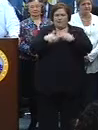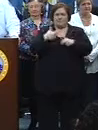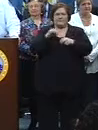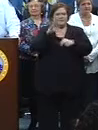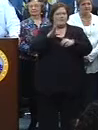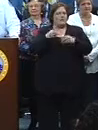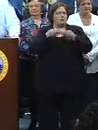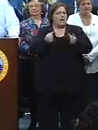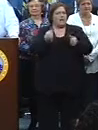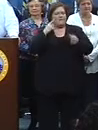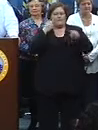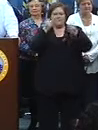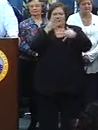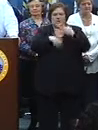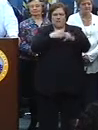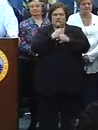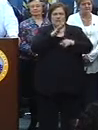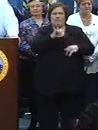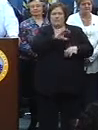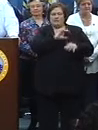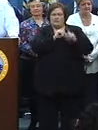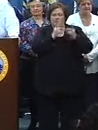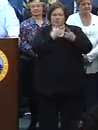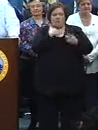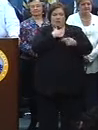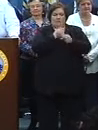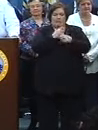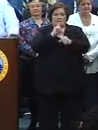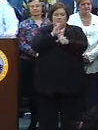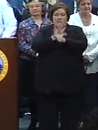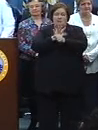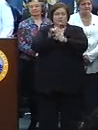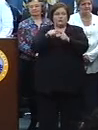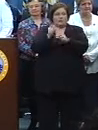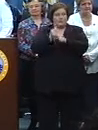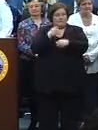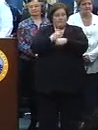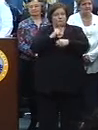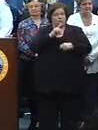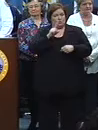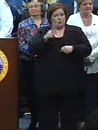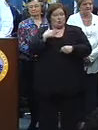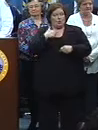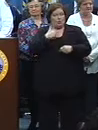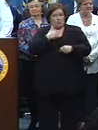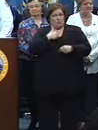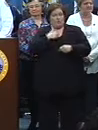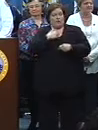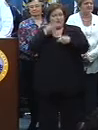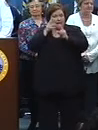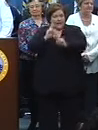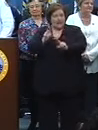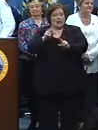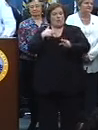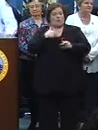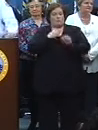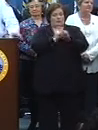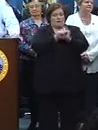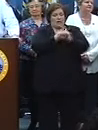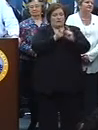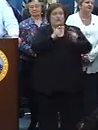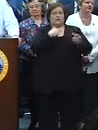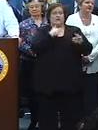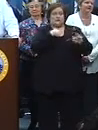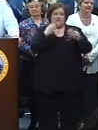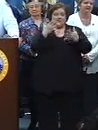unresolved for far too many years by the police department. And we made a commitment to change our practices, and we did. As a result of changing those practices, we